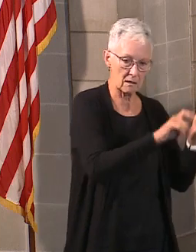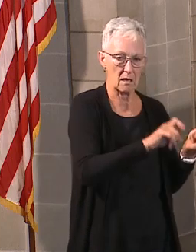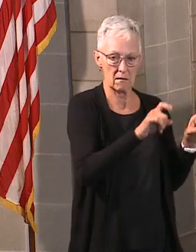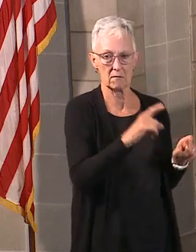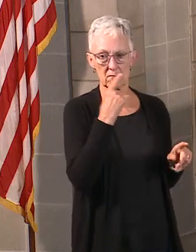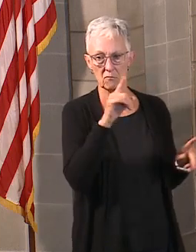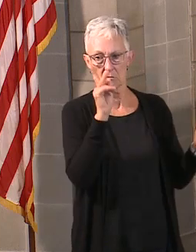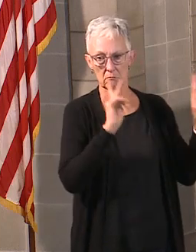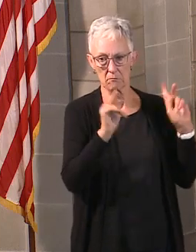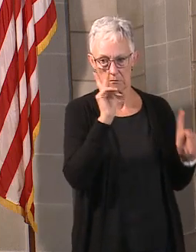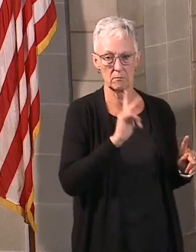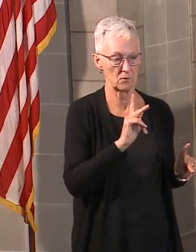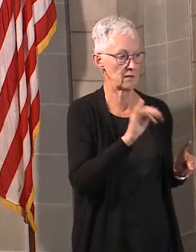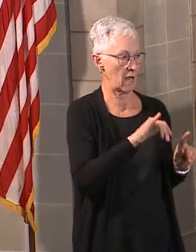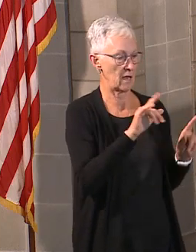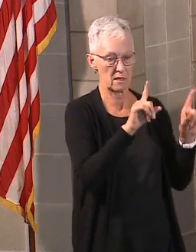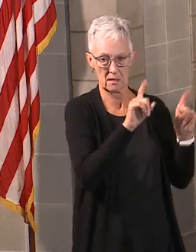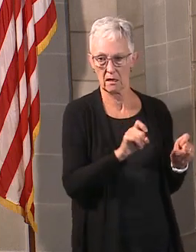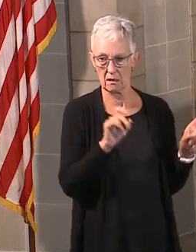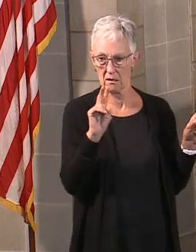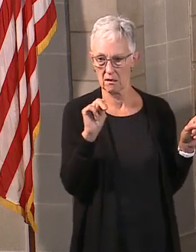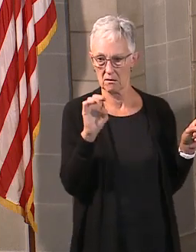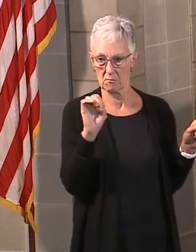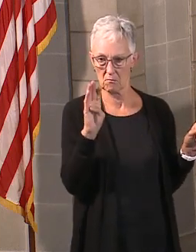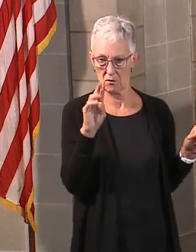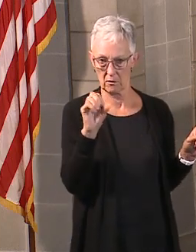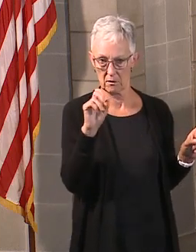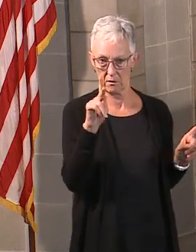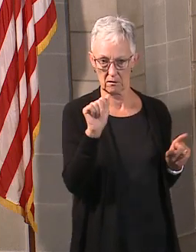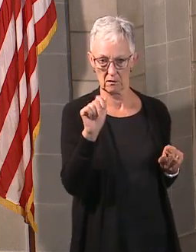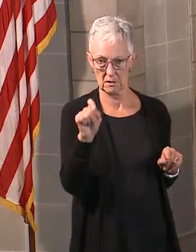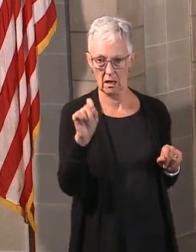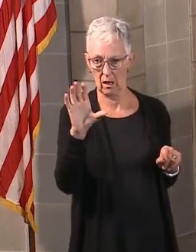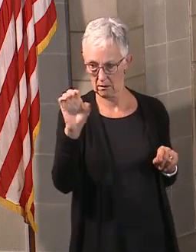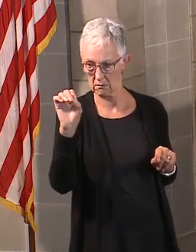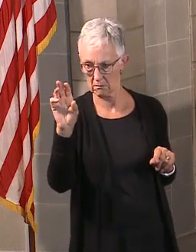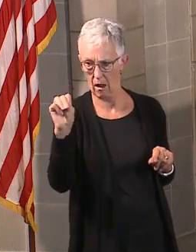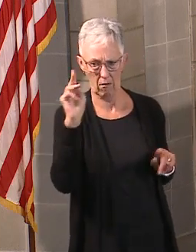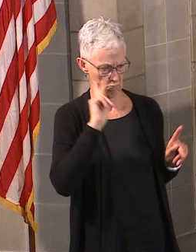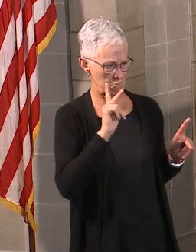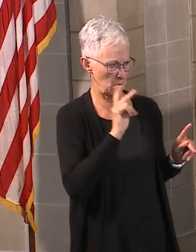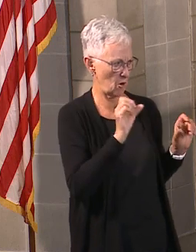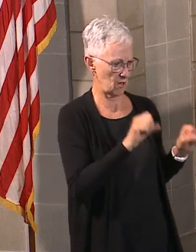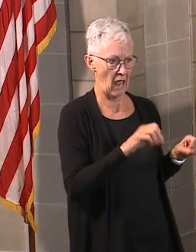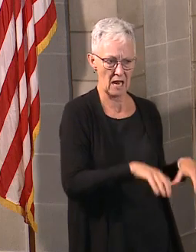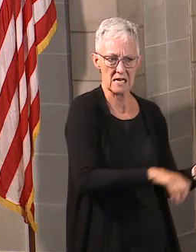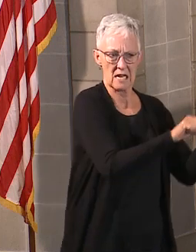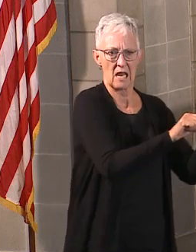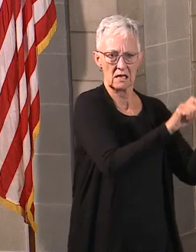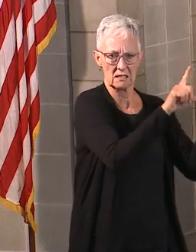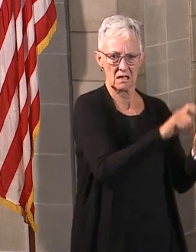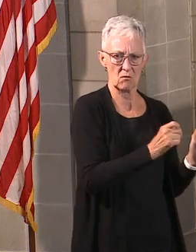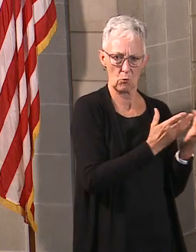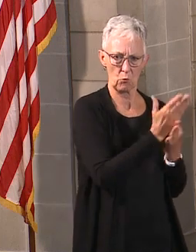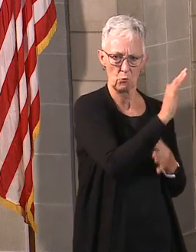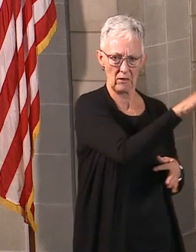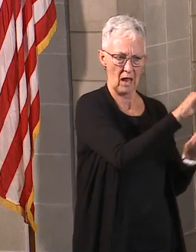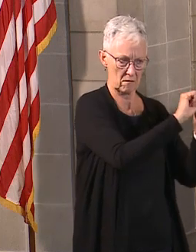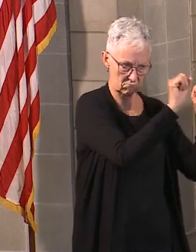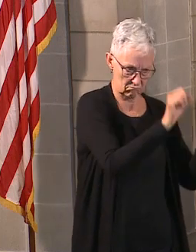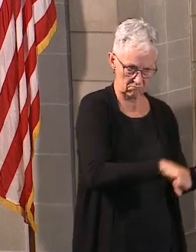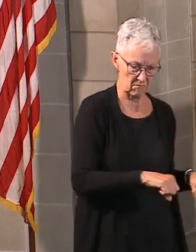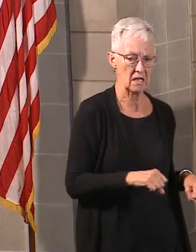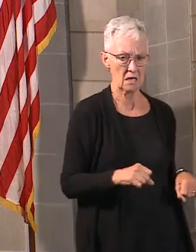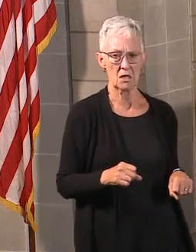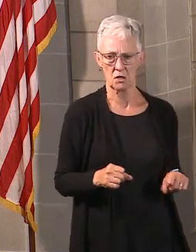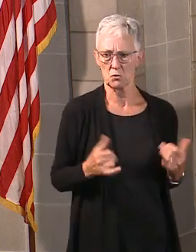Just, you know, test Nebraska, for example, the number of people we were able to test there. So we have much greater ability to do that testing. We've got